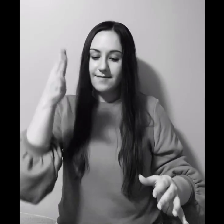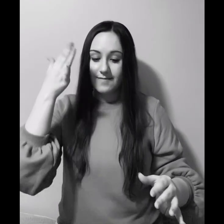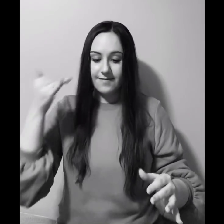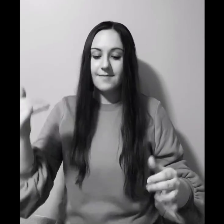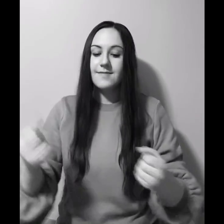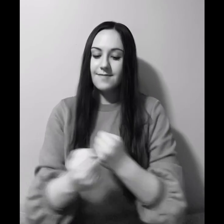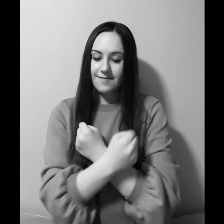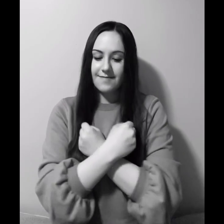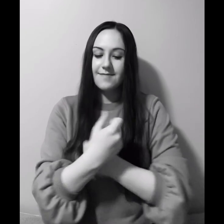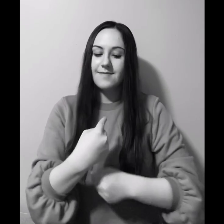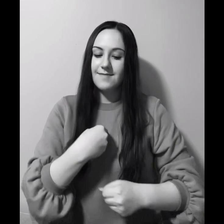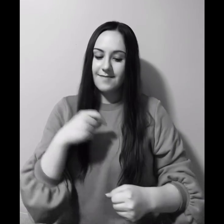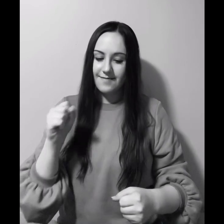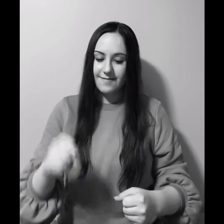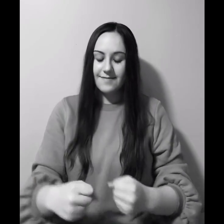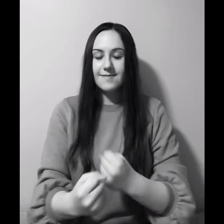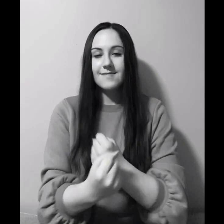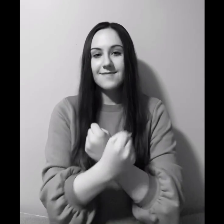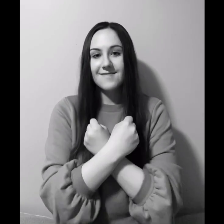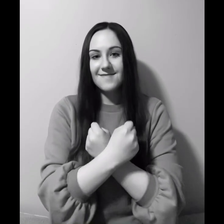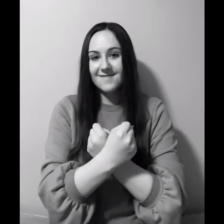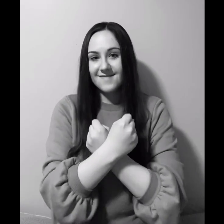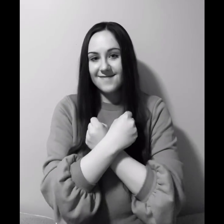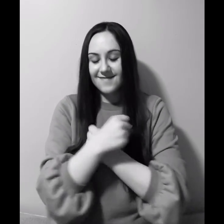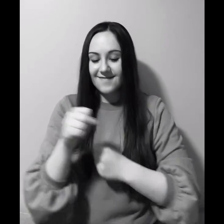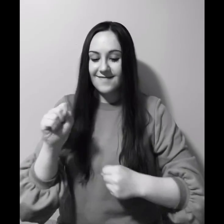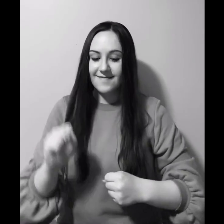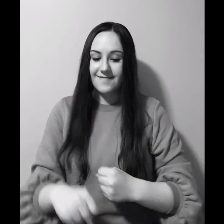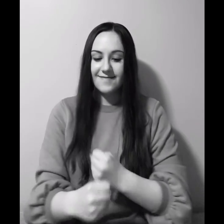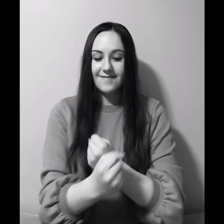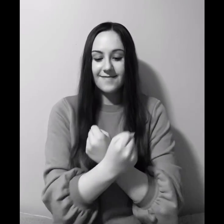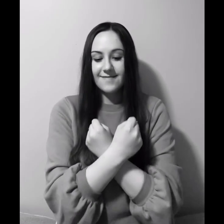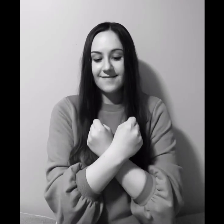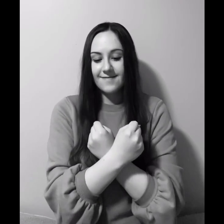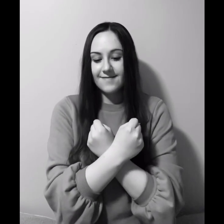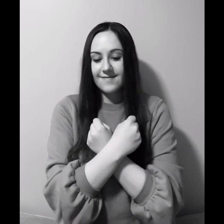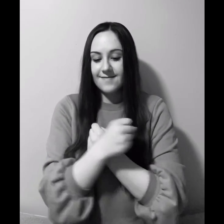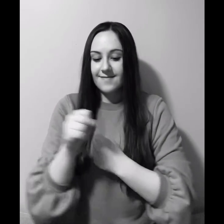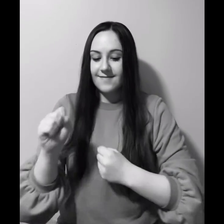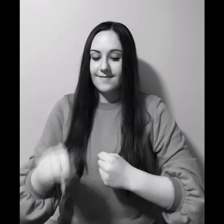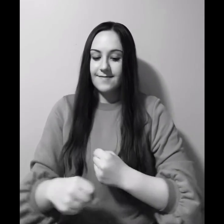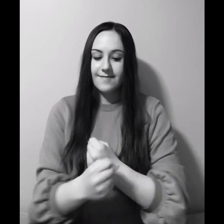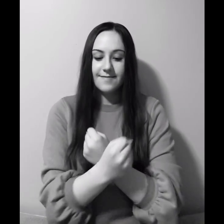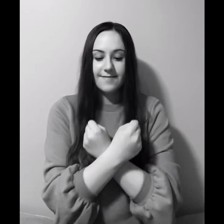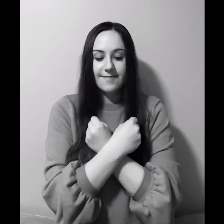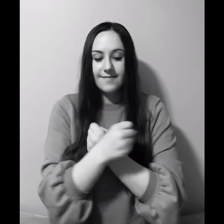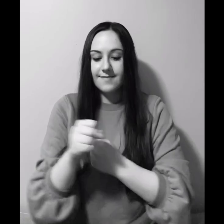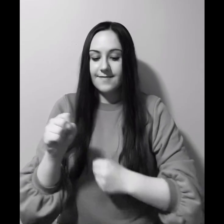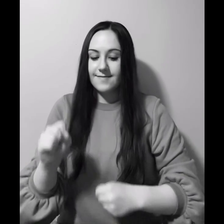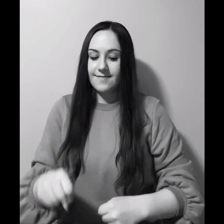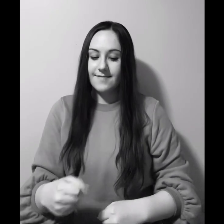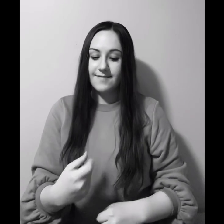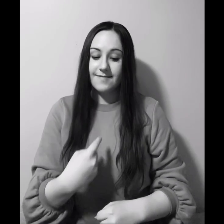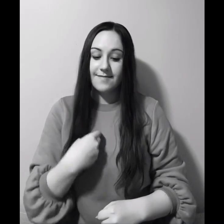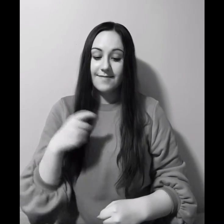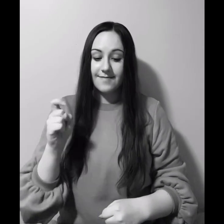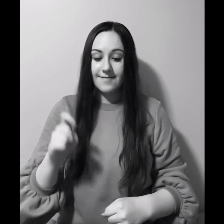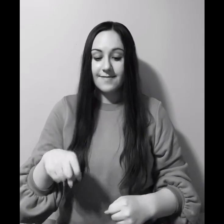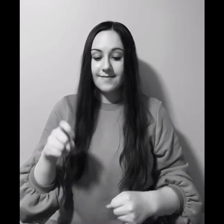you to love me To love, love you To love, love you To love you I